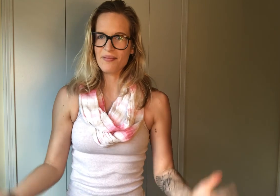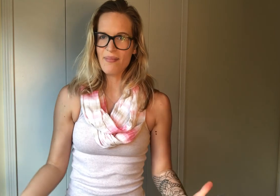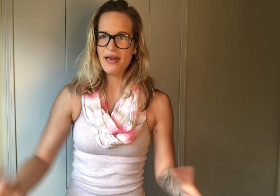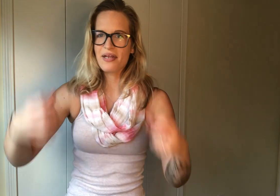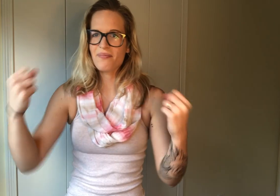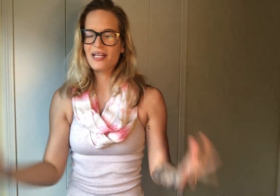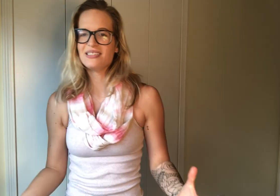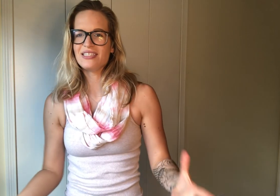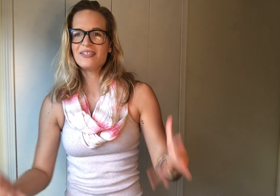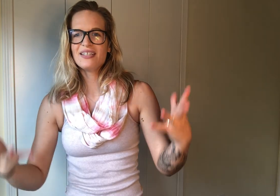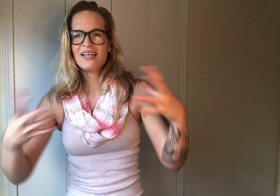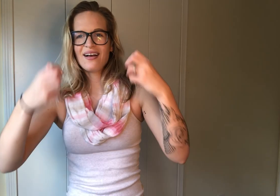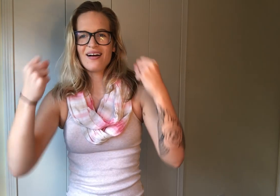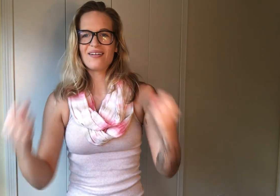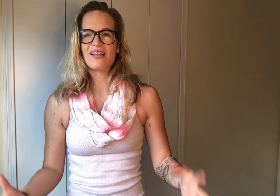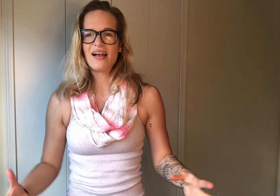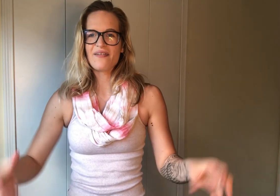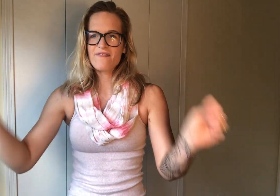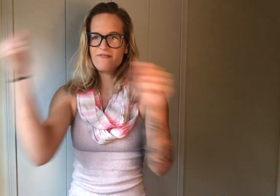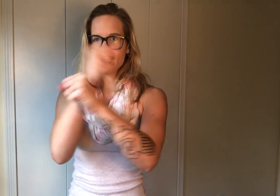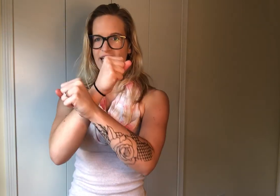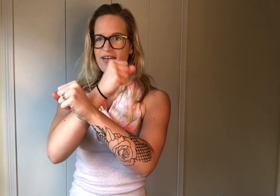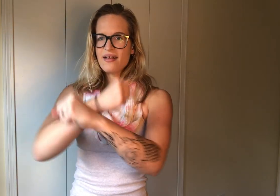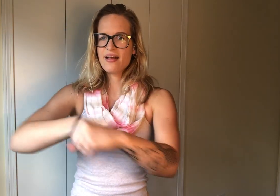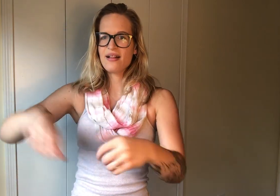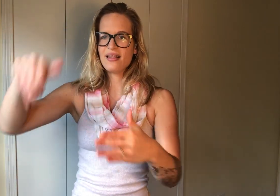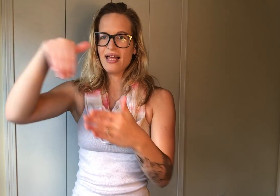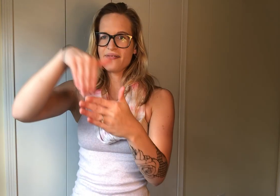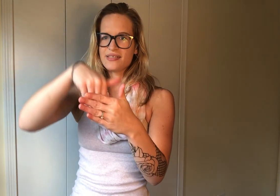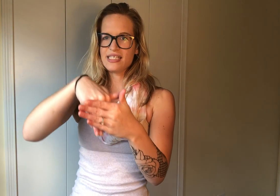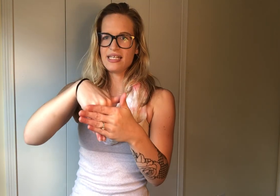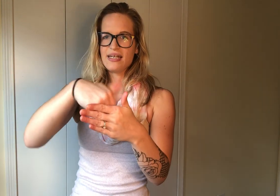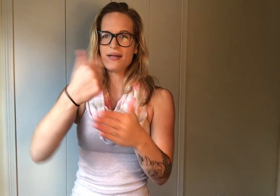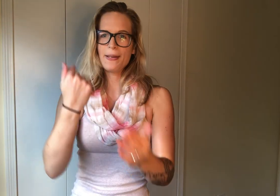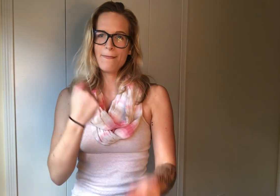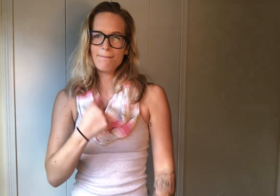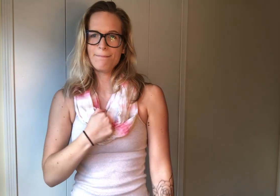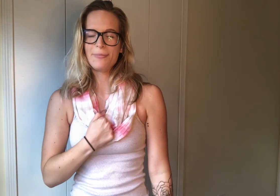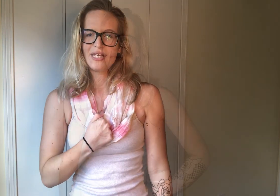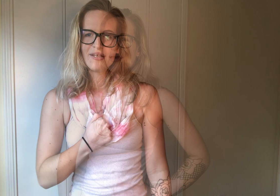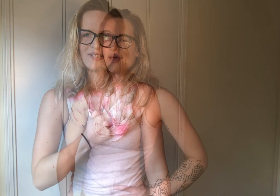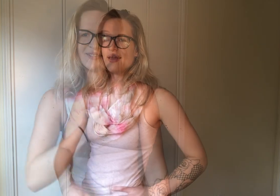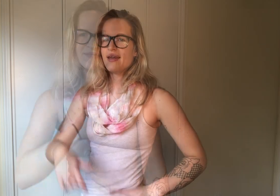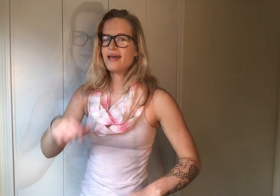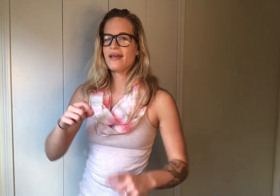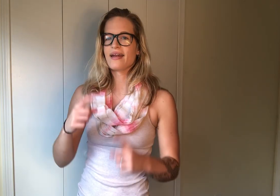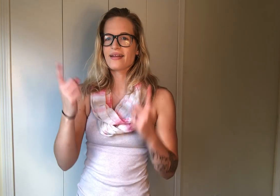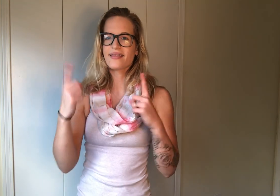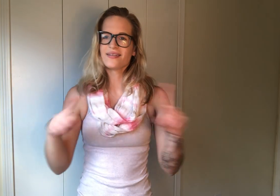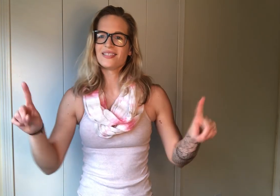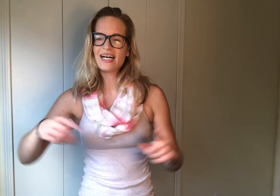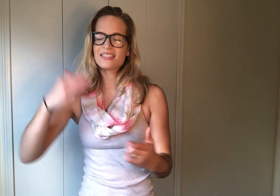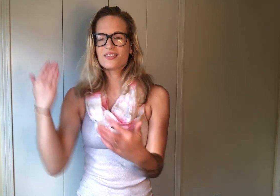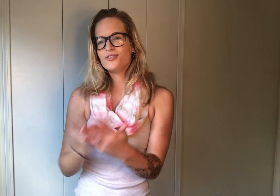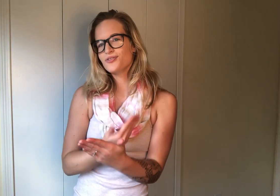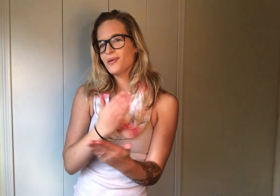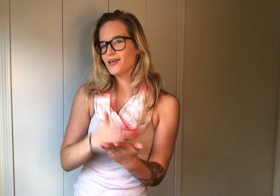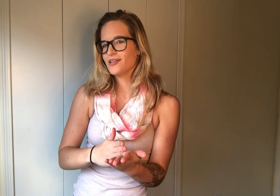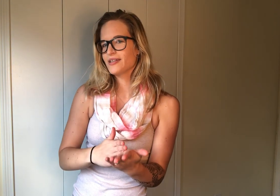like many, plenty, a lot of fight left in me, and then the last new part